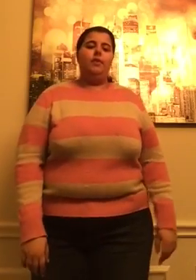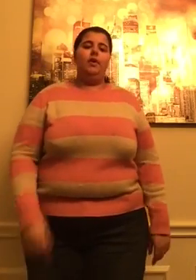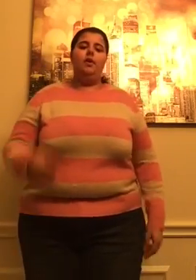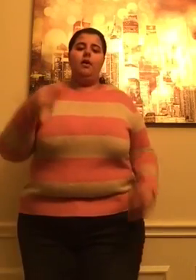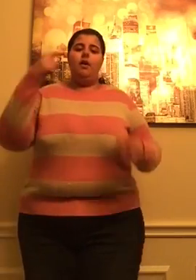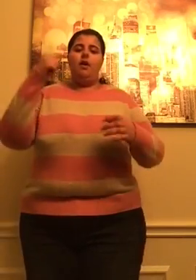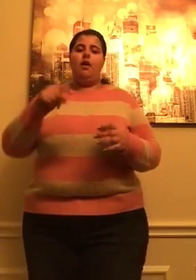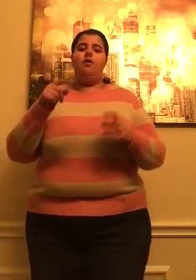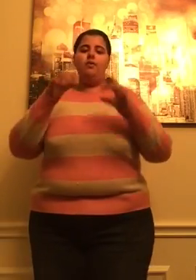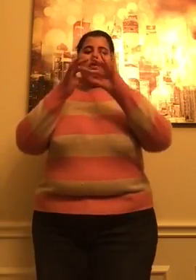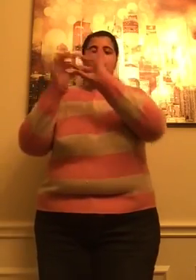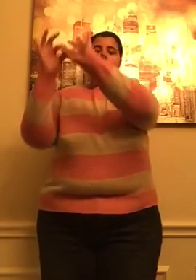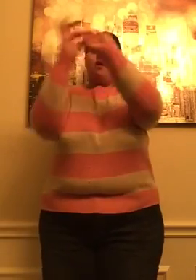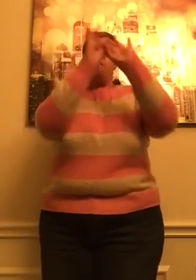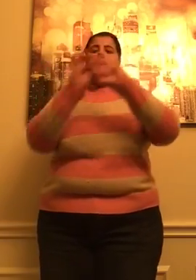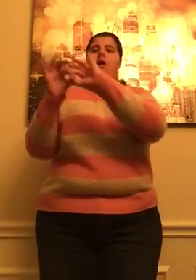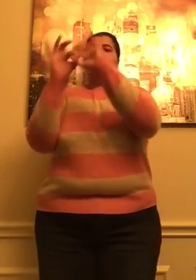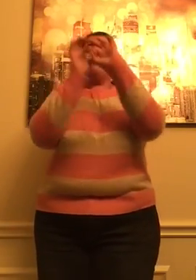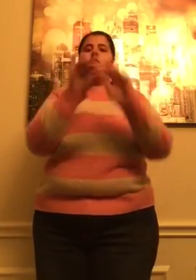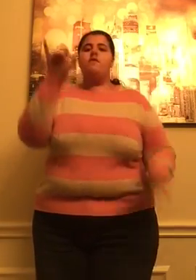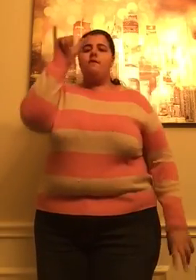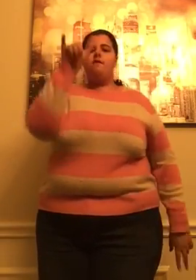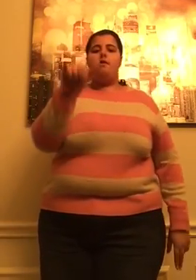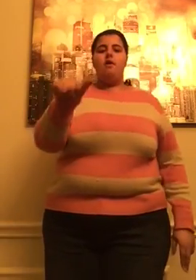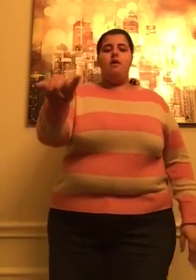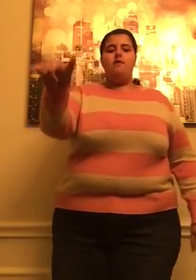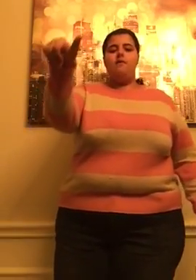I will stand by you forever